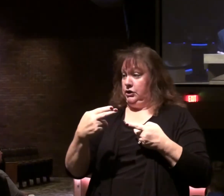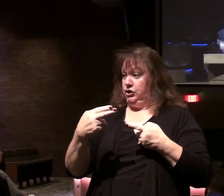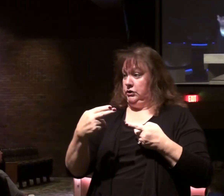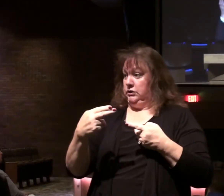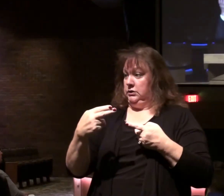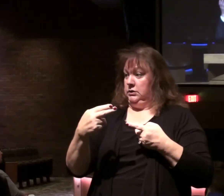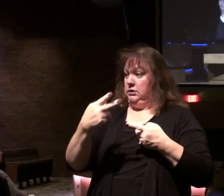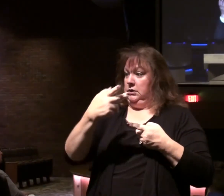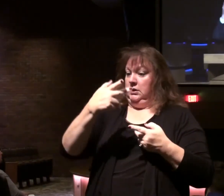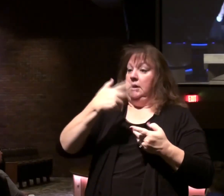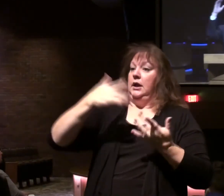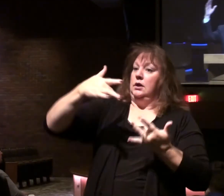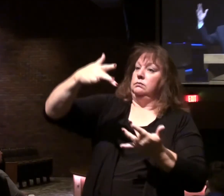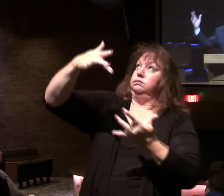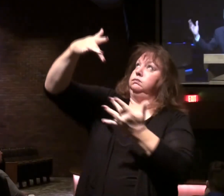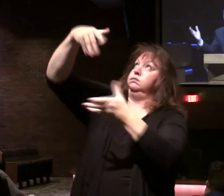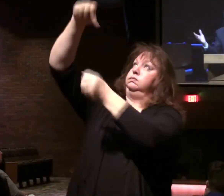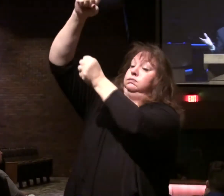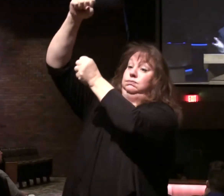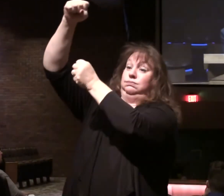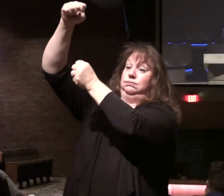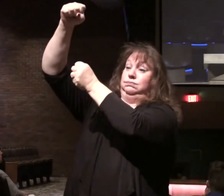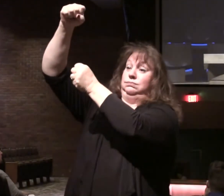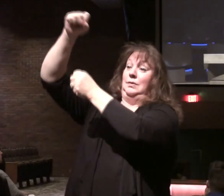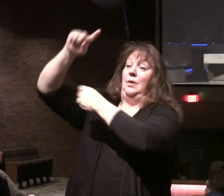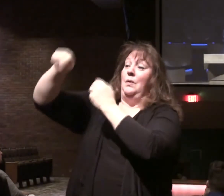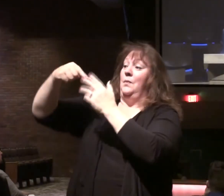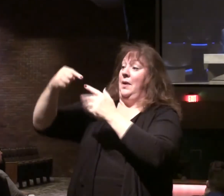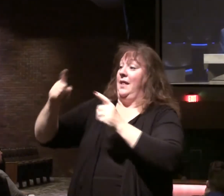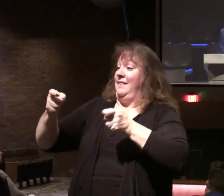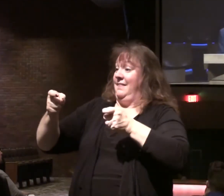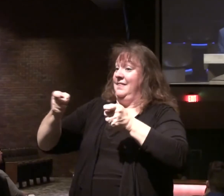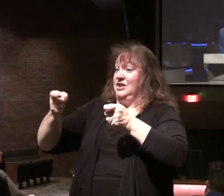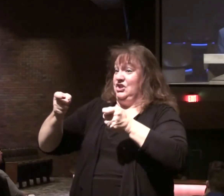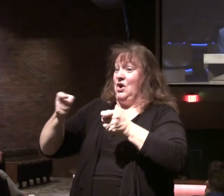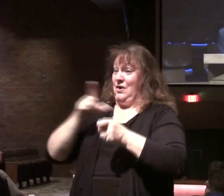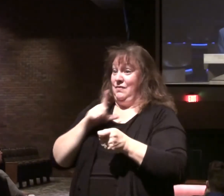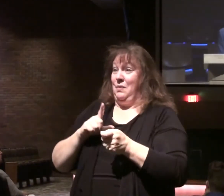was taken to heaven in a whirlwind when the chariot of the Lord came sweeping through.